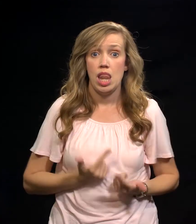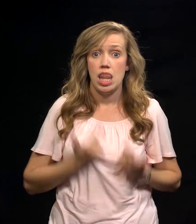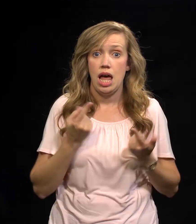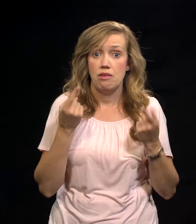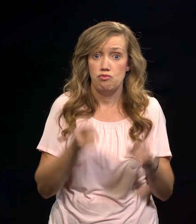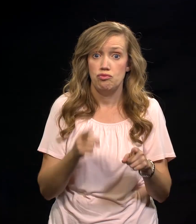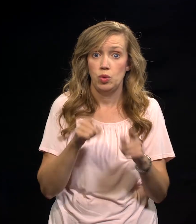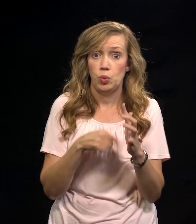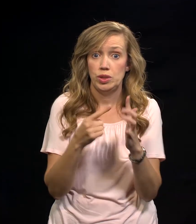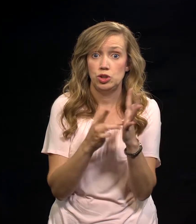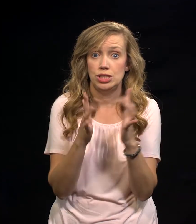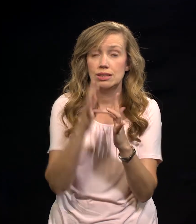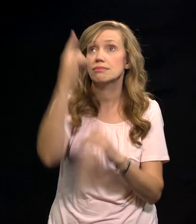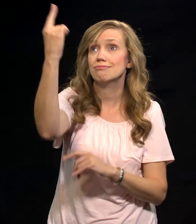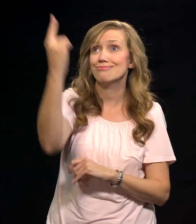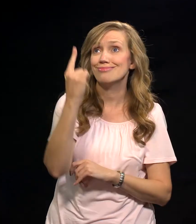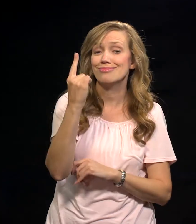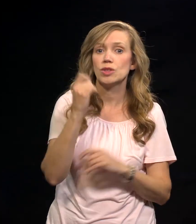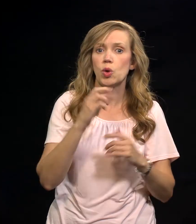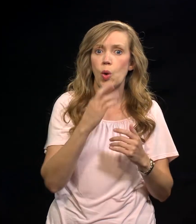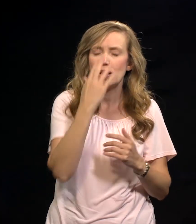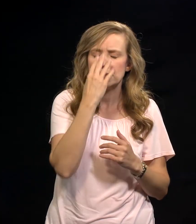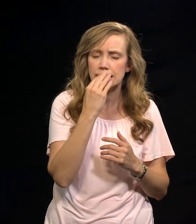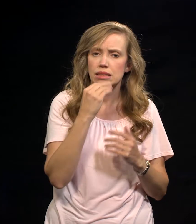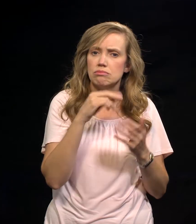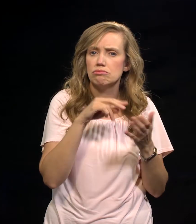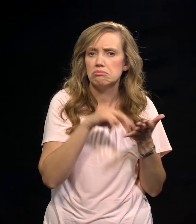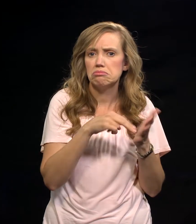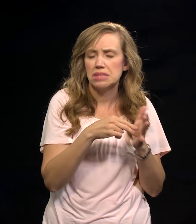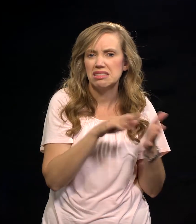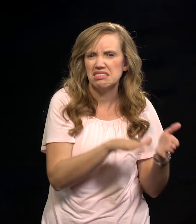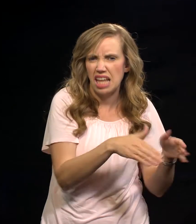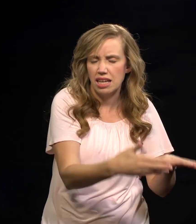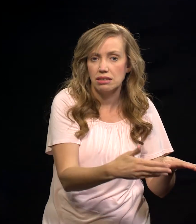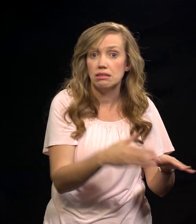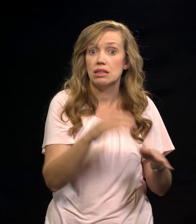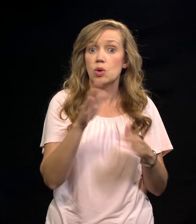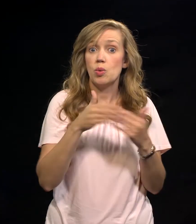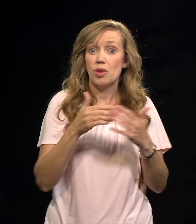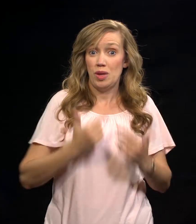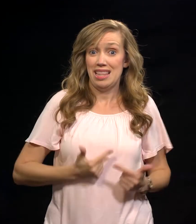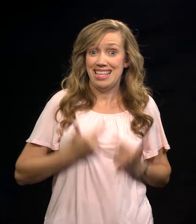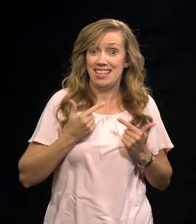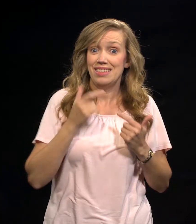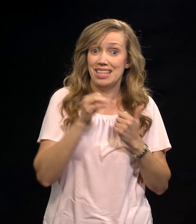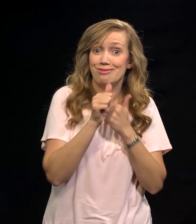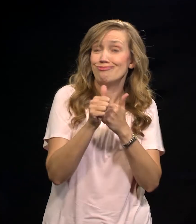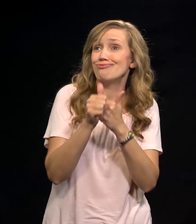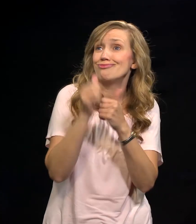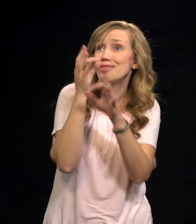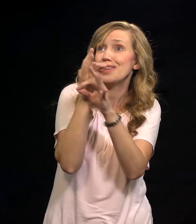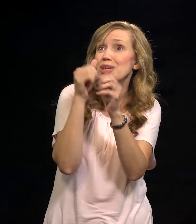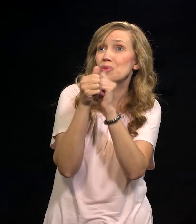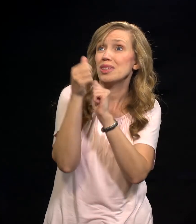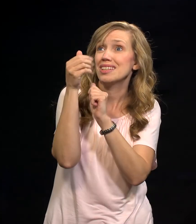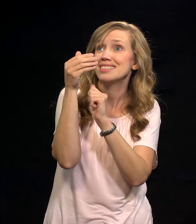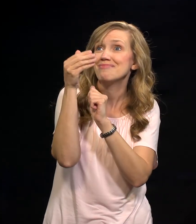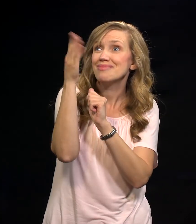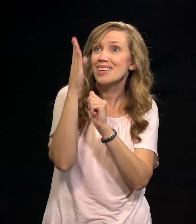returns or asleep, dead, according to Paul, if you lived or died with faith in Christ, you'll live together with God. Everyday